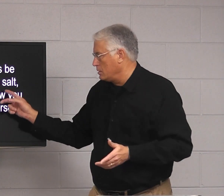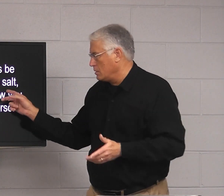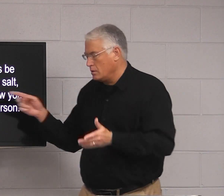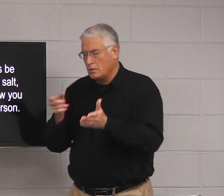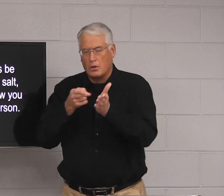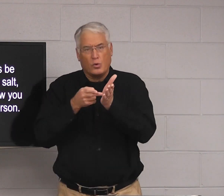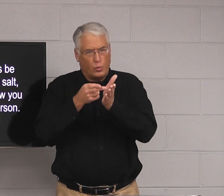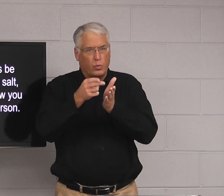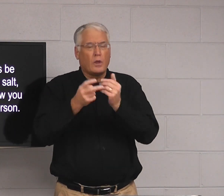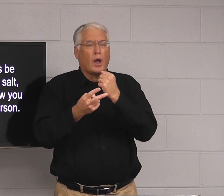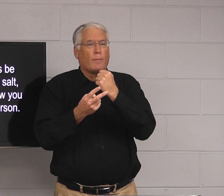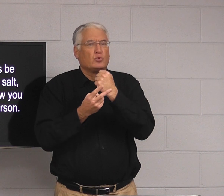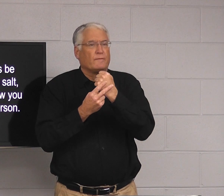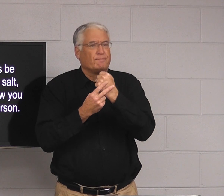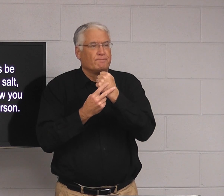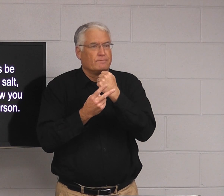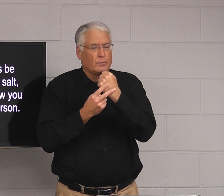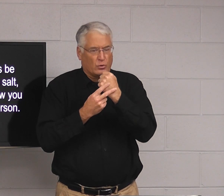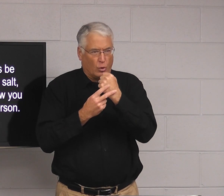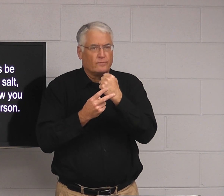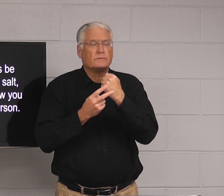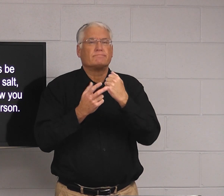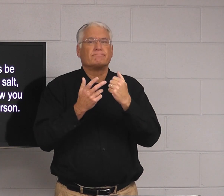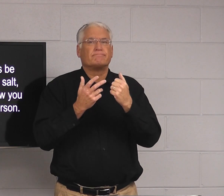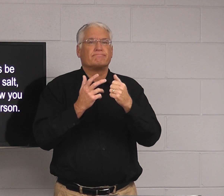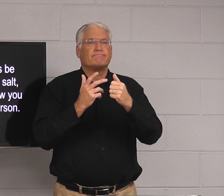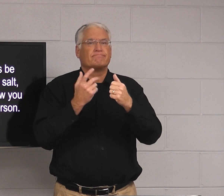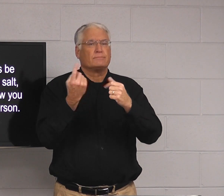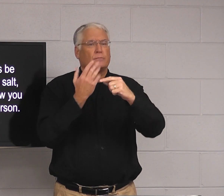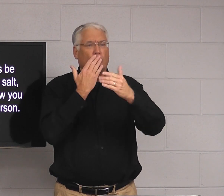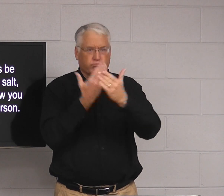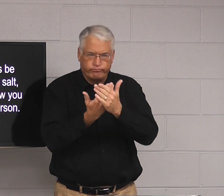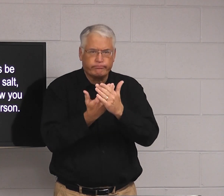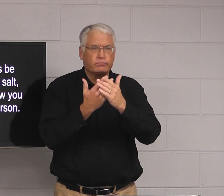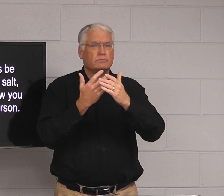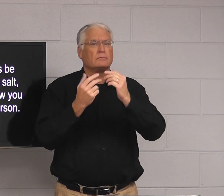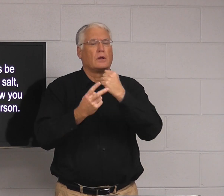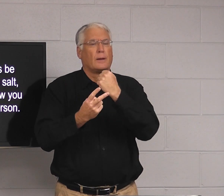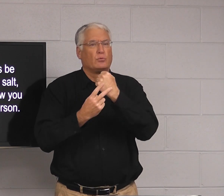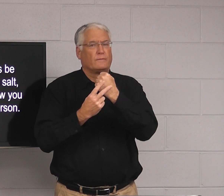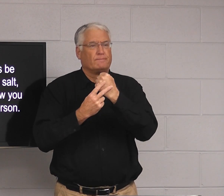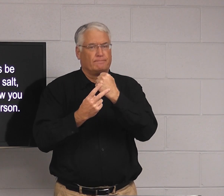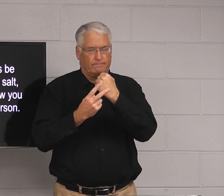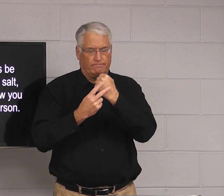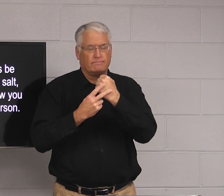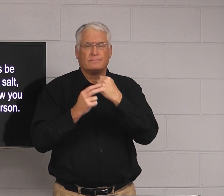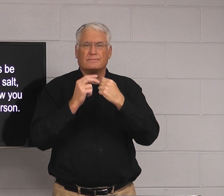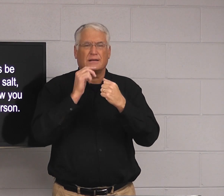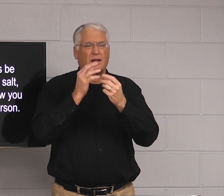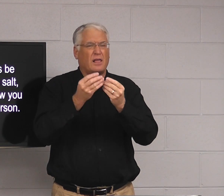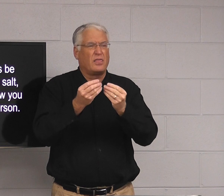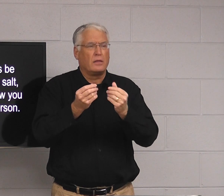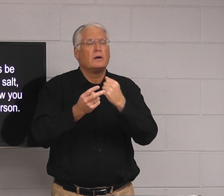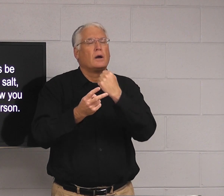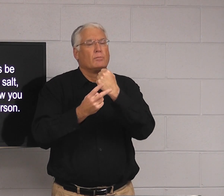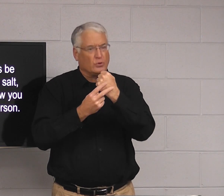So being the truth, it's like a preservative. That's something that's good. That preserves things, not